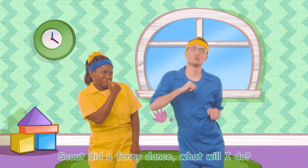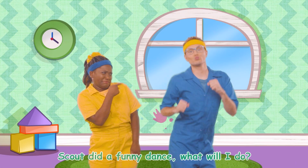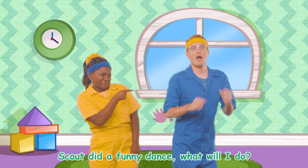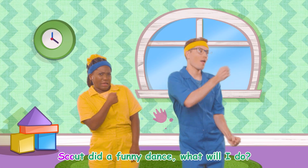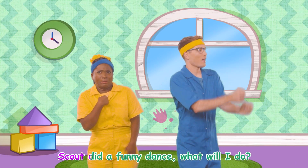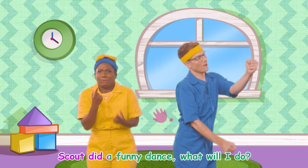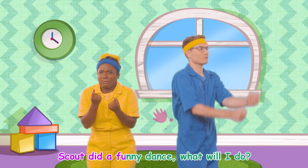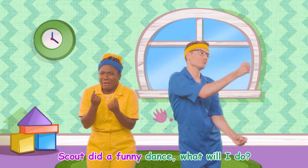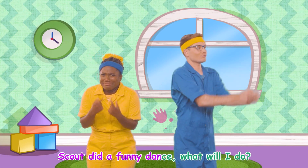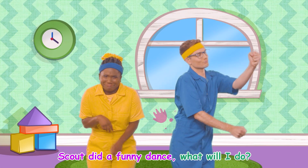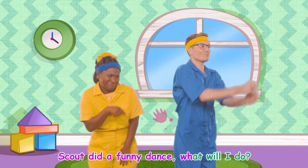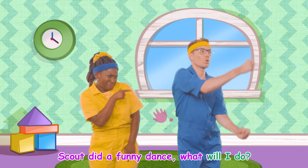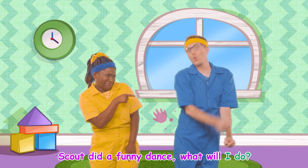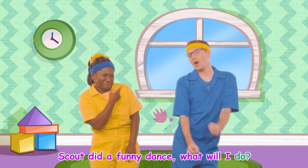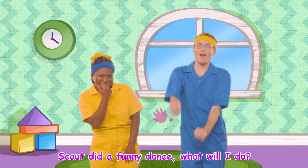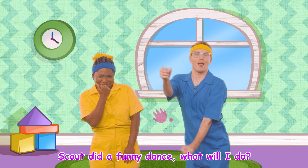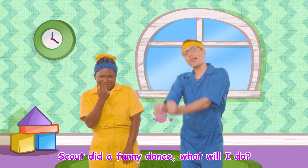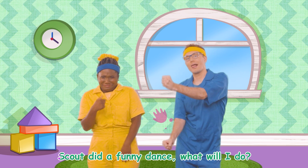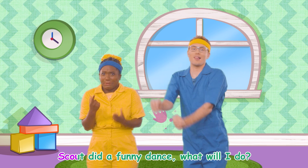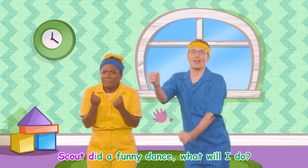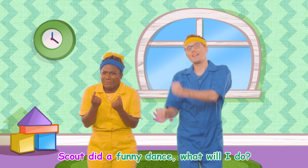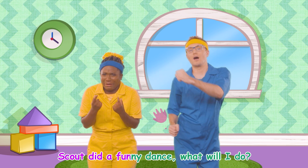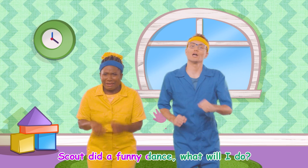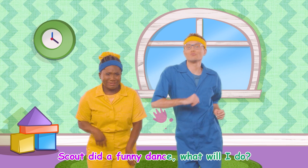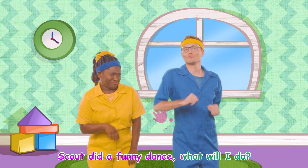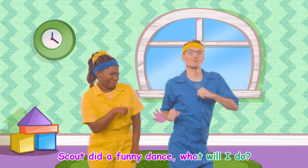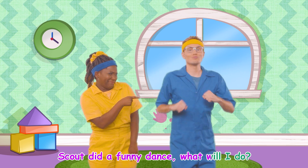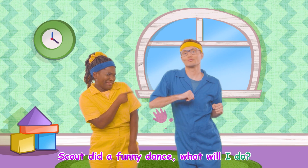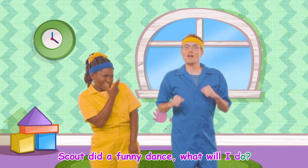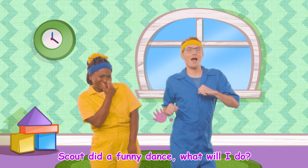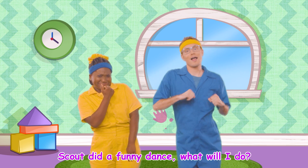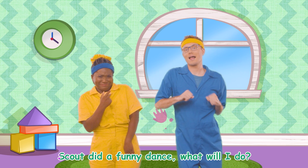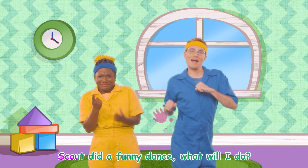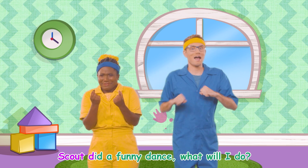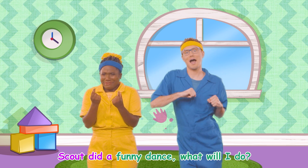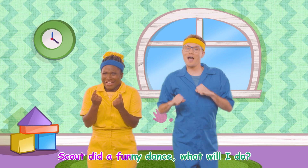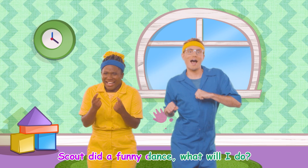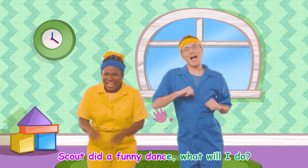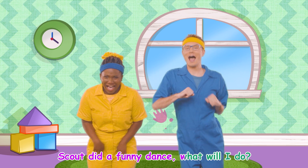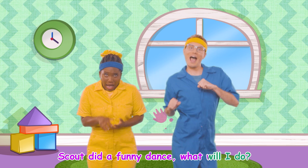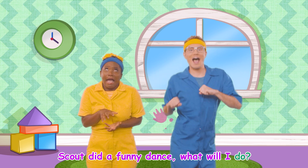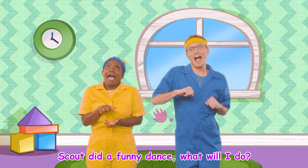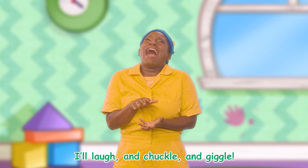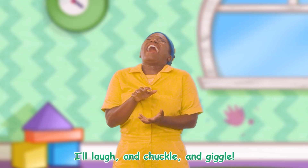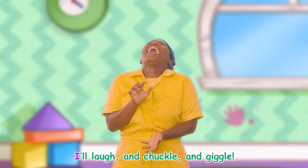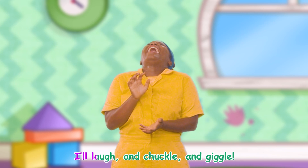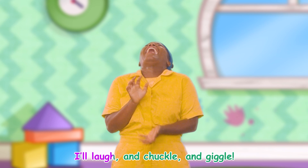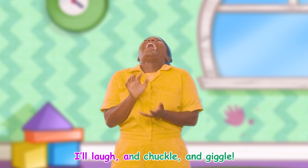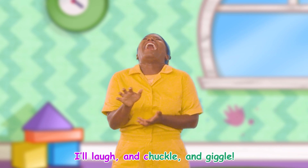Yay! Scowl did a funny dance, what'll I do? Scowl did a funny dance, what'll I do? Scowl did a funny dance, what'll I do? I'll laugh and